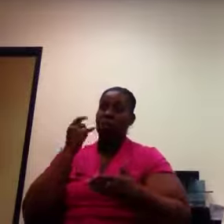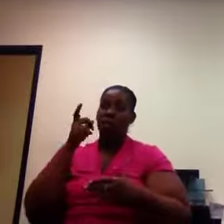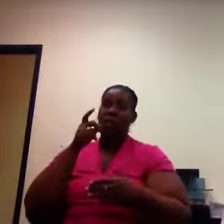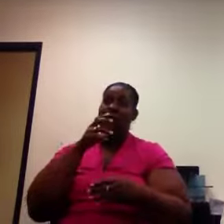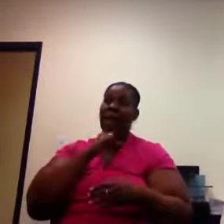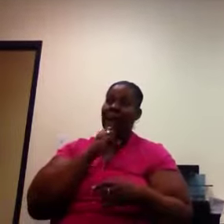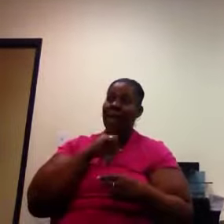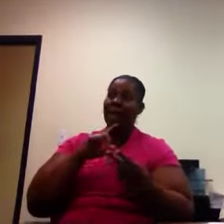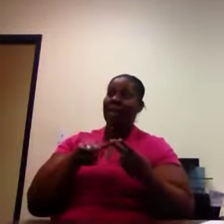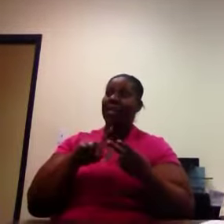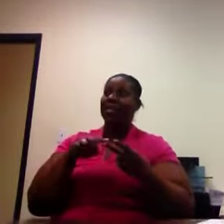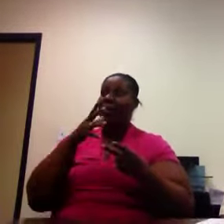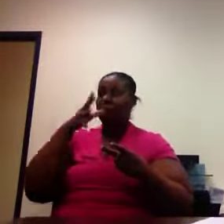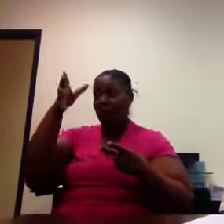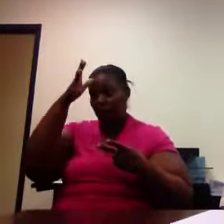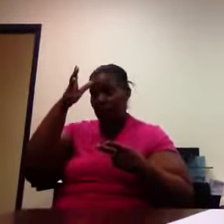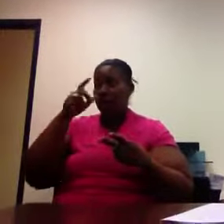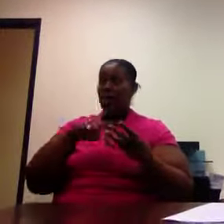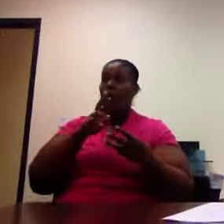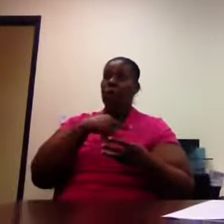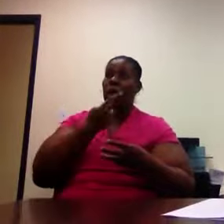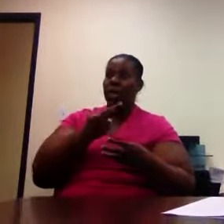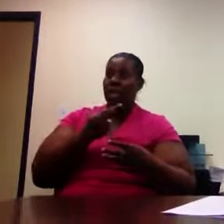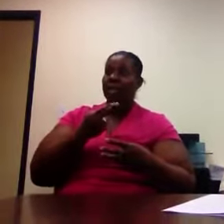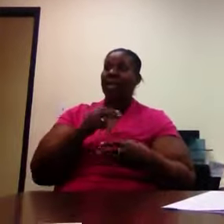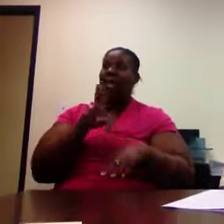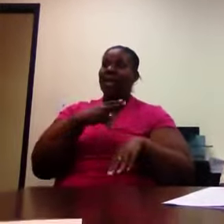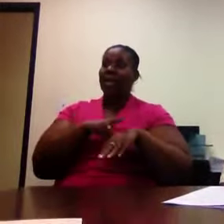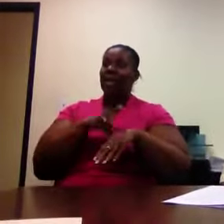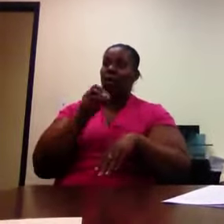color, religion, national origin, or disability.